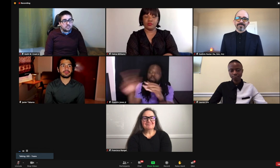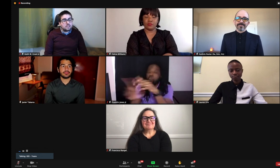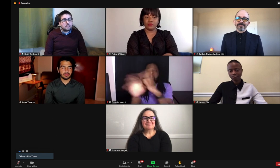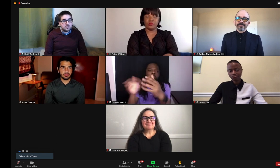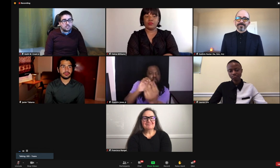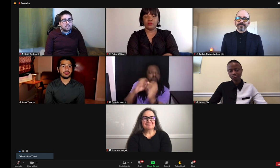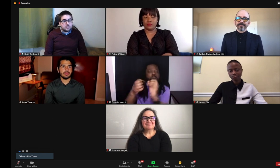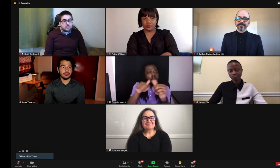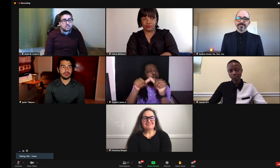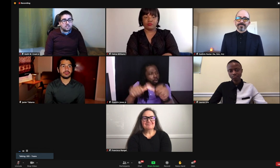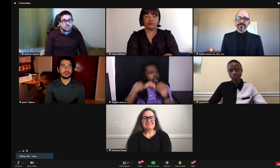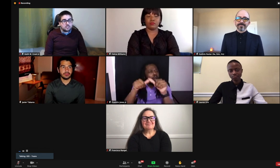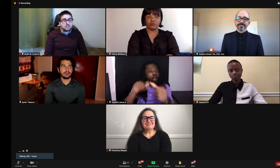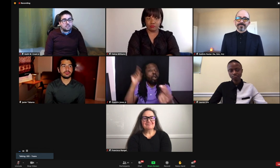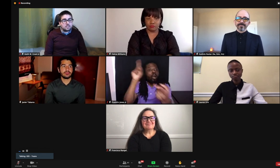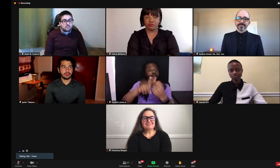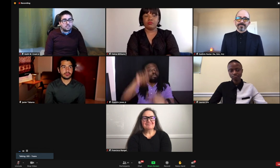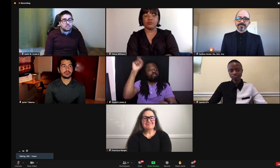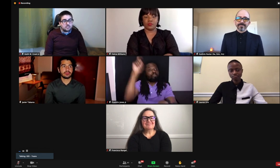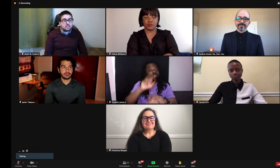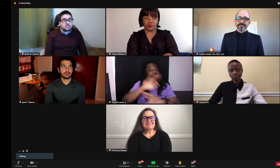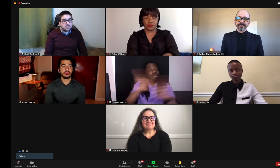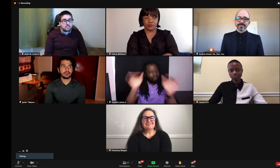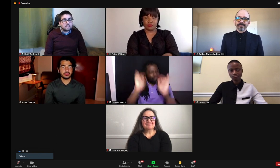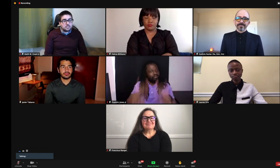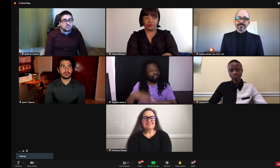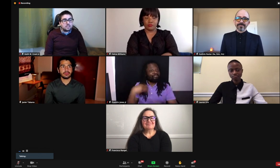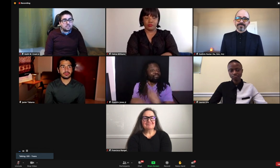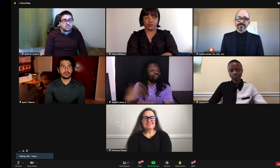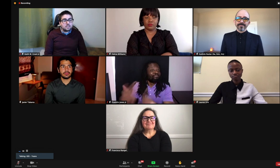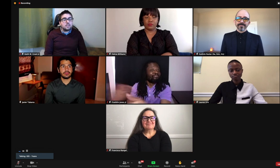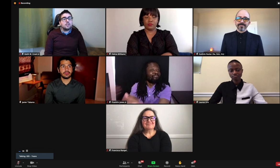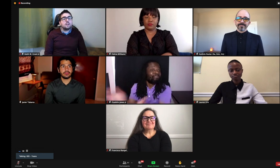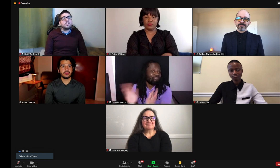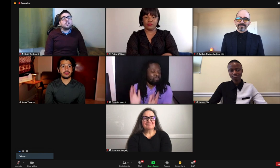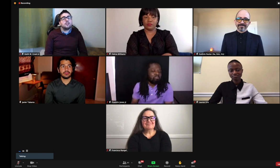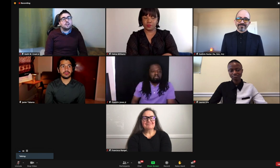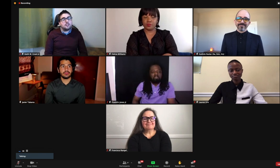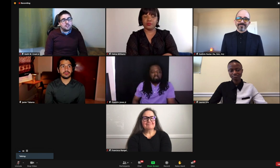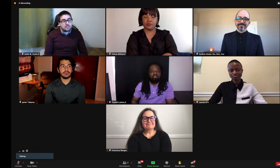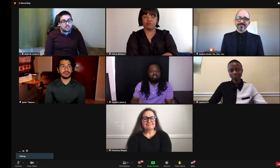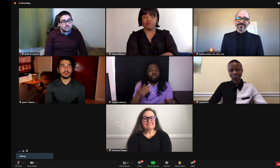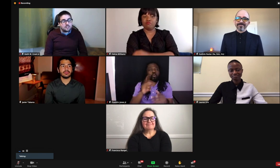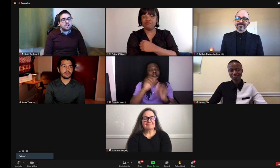So it's based off that previous feedback and it just allows for an ongoing kind of feedback process to continue.